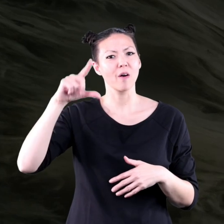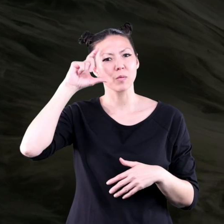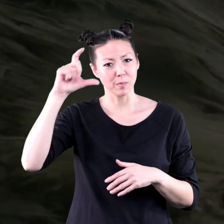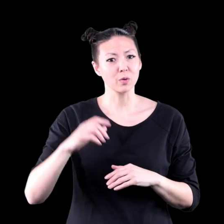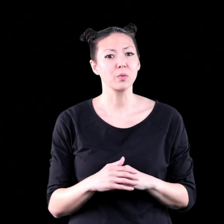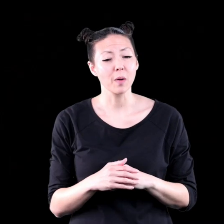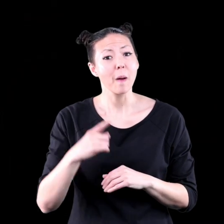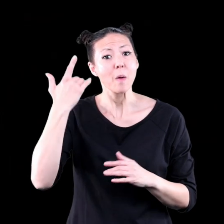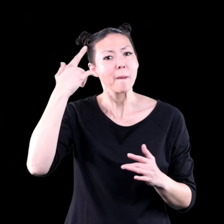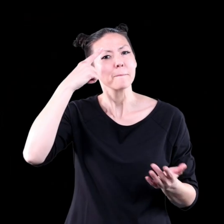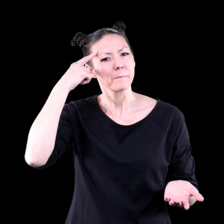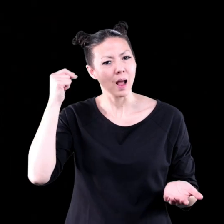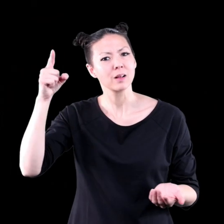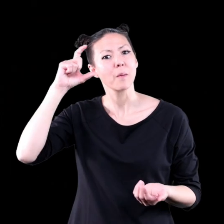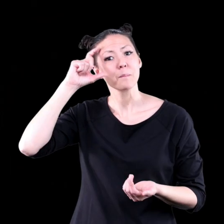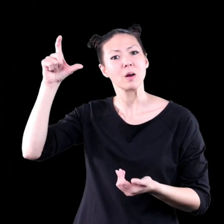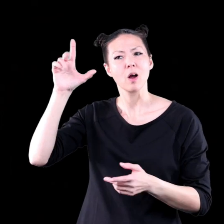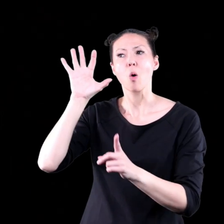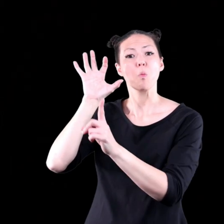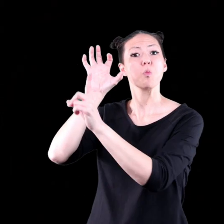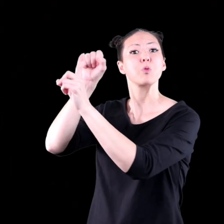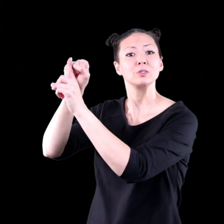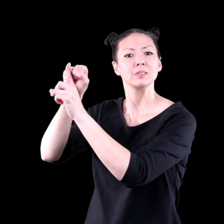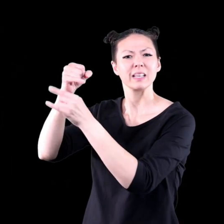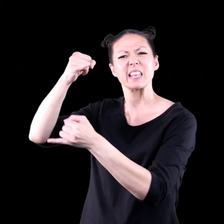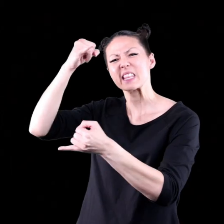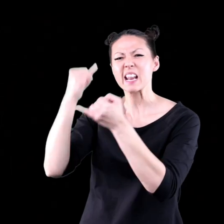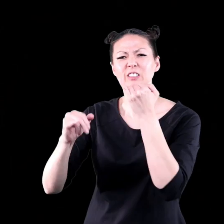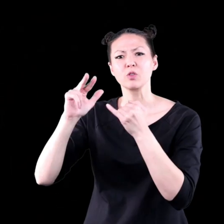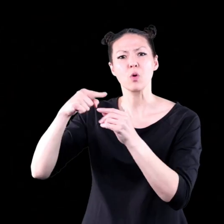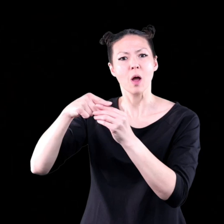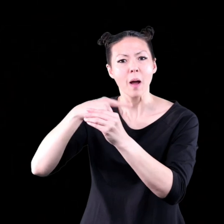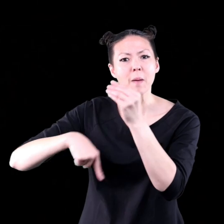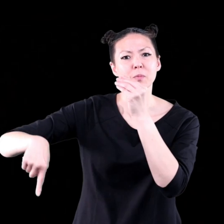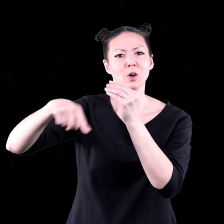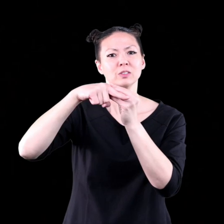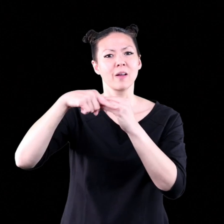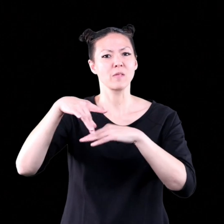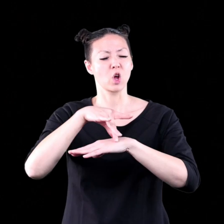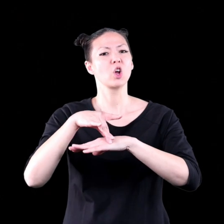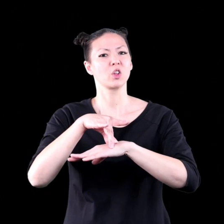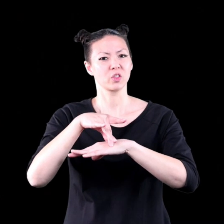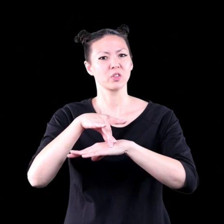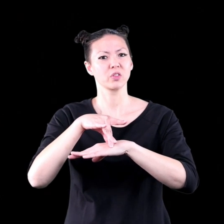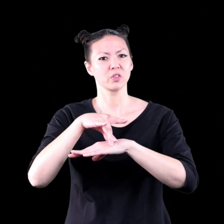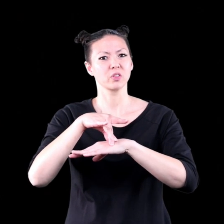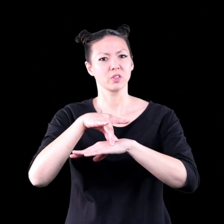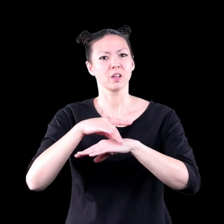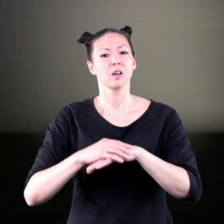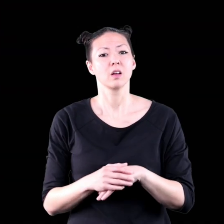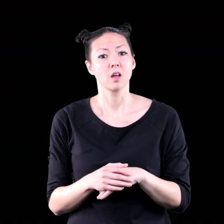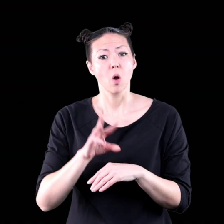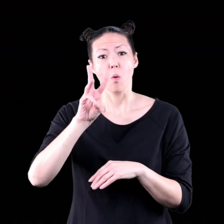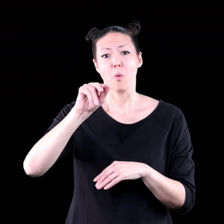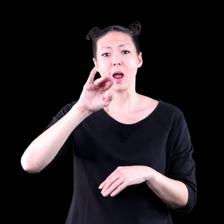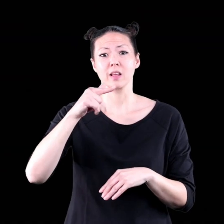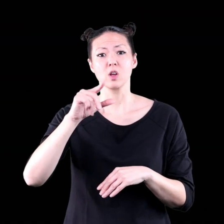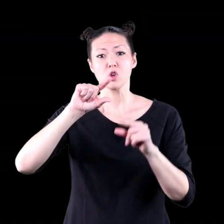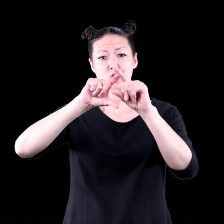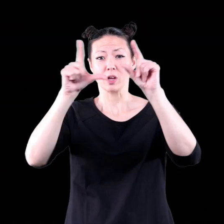because the moon has reached the last or third quarter of its orbit around the earth a waning crescent moon